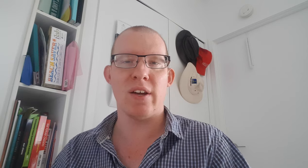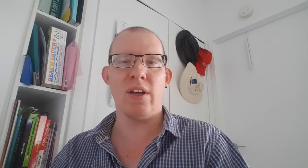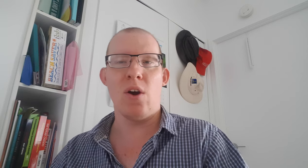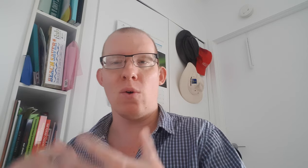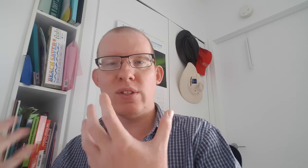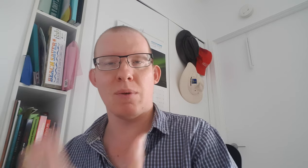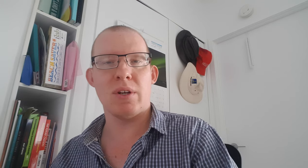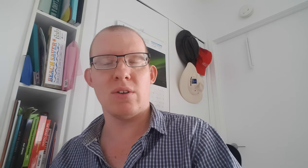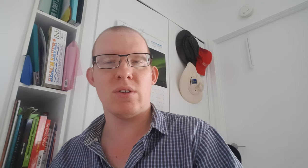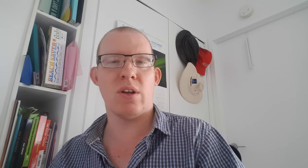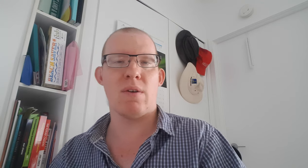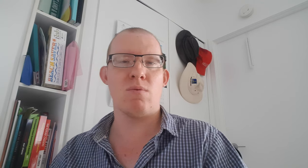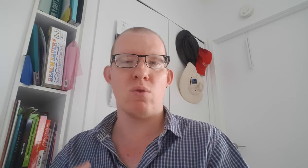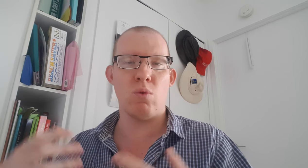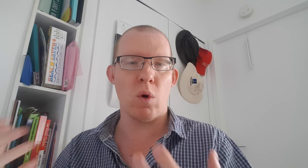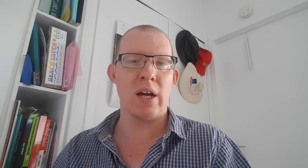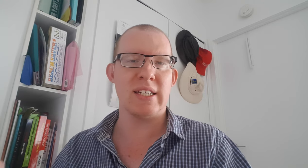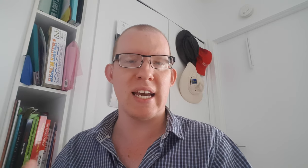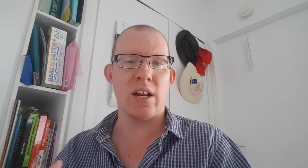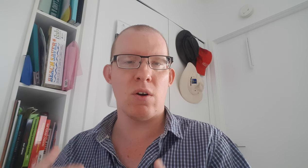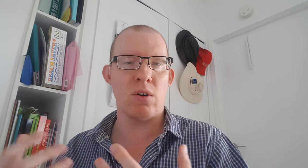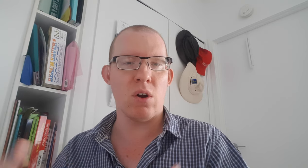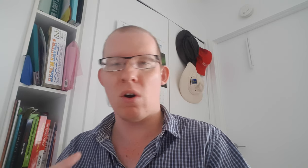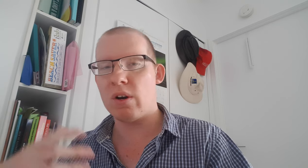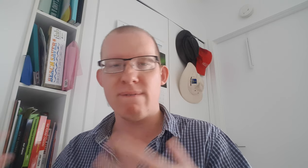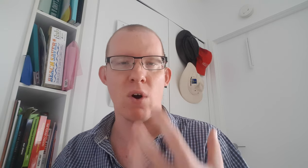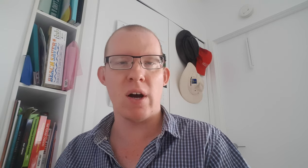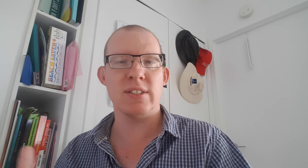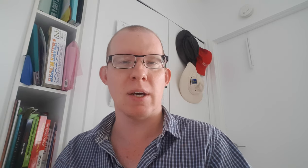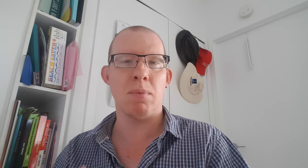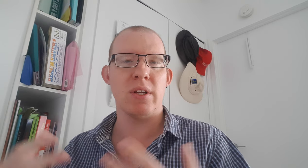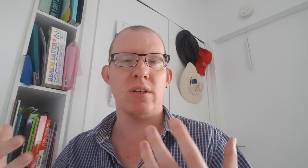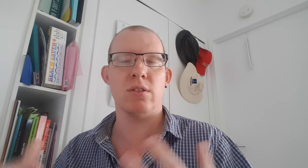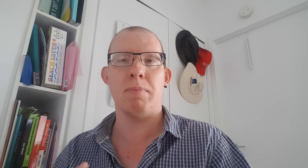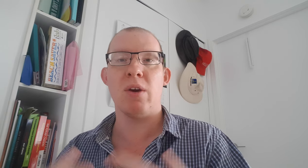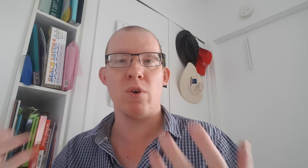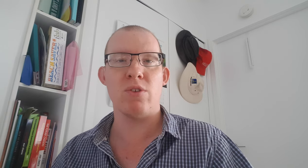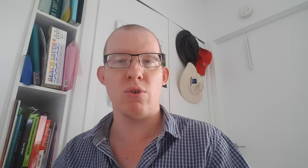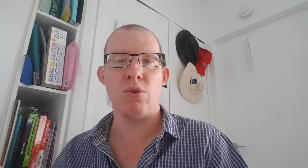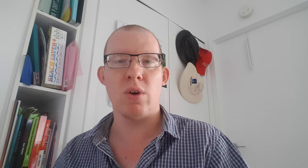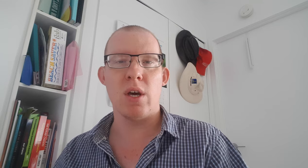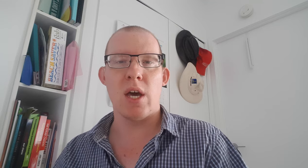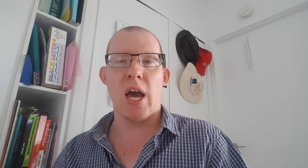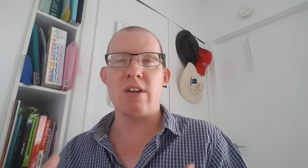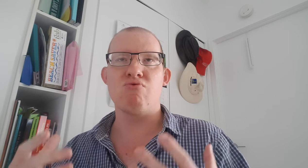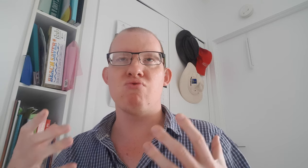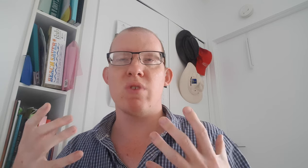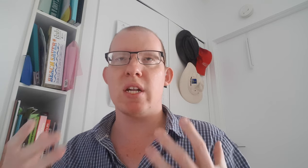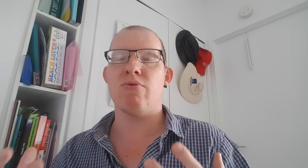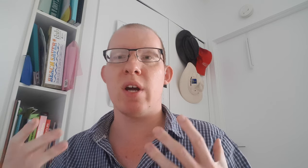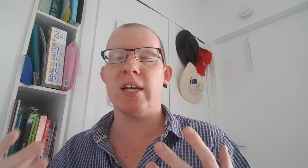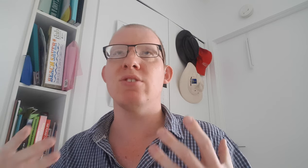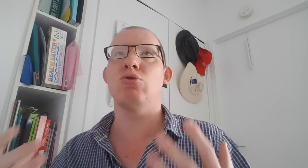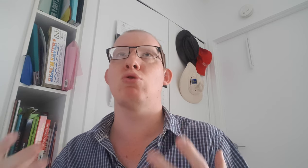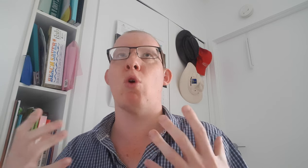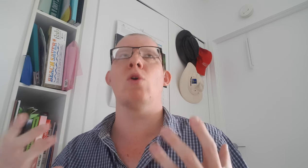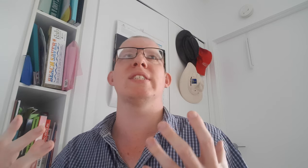or someone on that you ride together along and find somebody to be with you. It's really really daunting